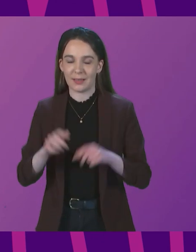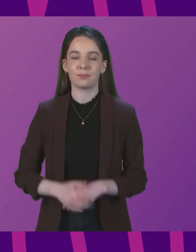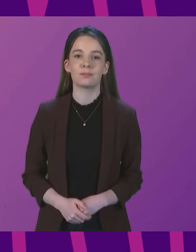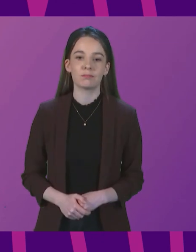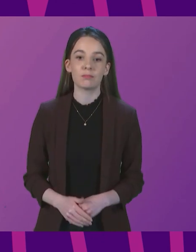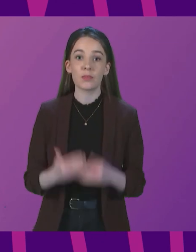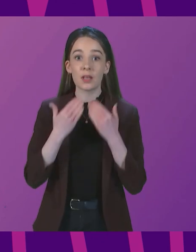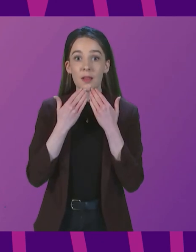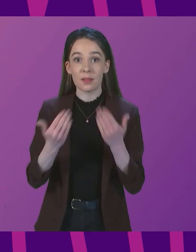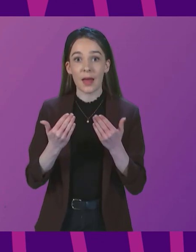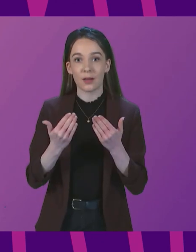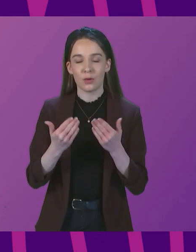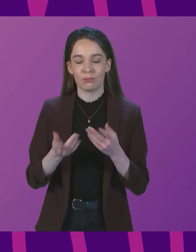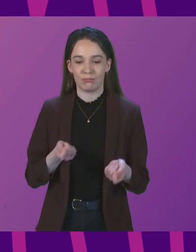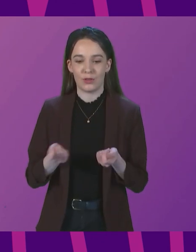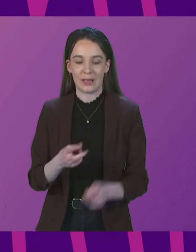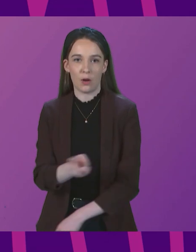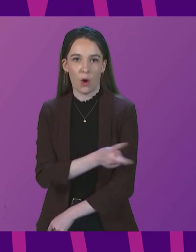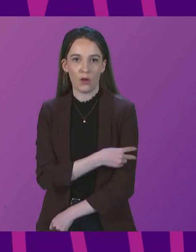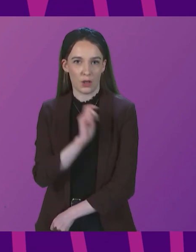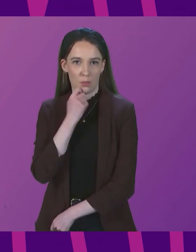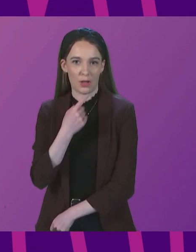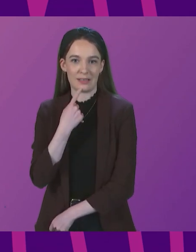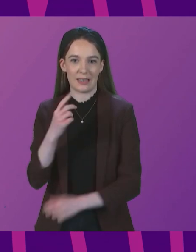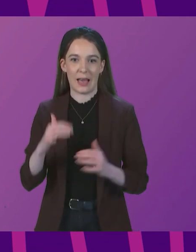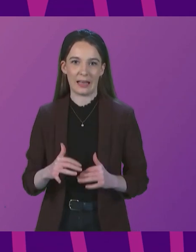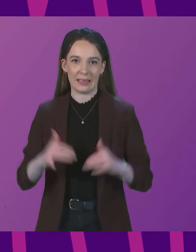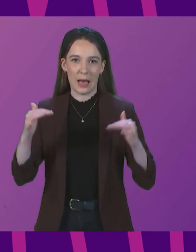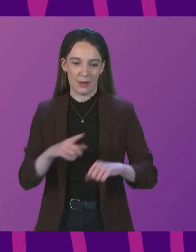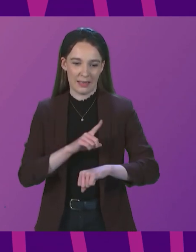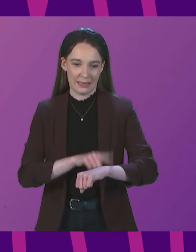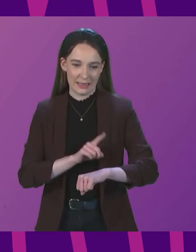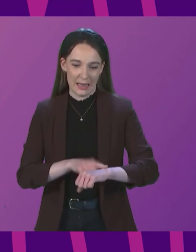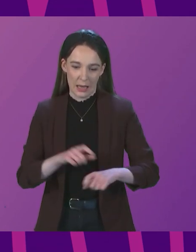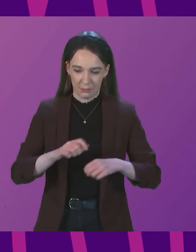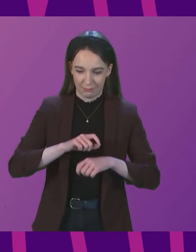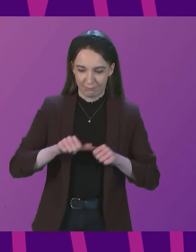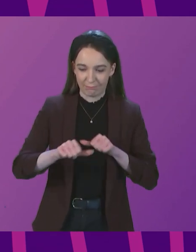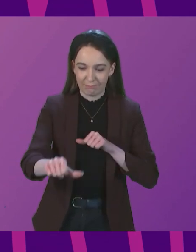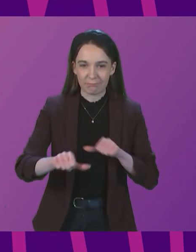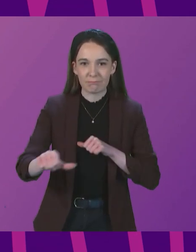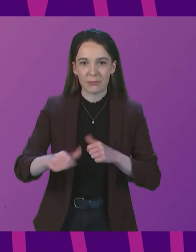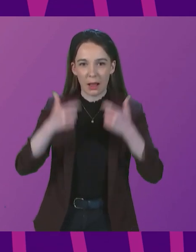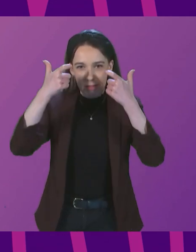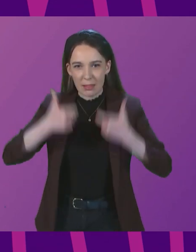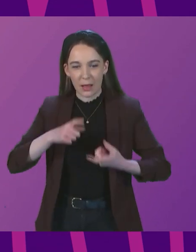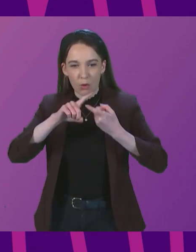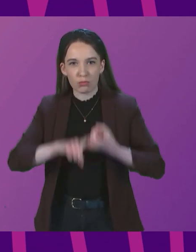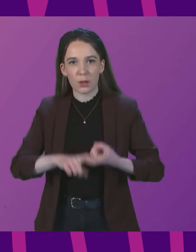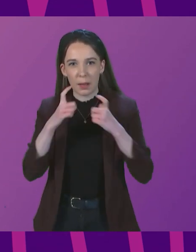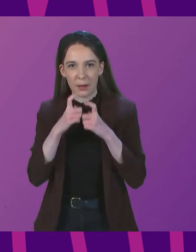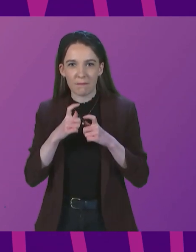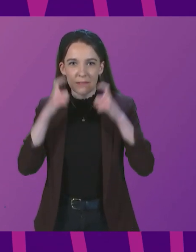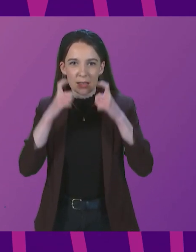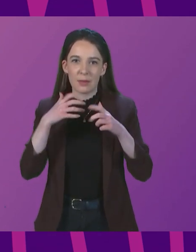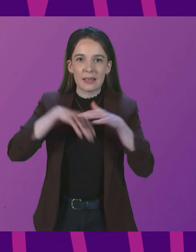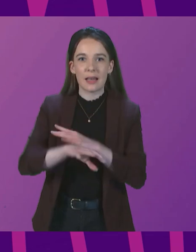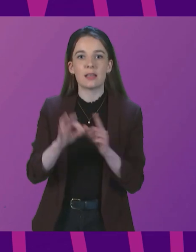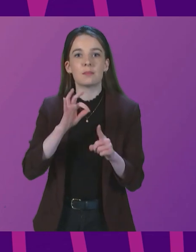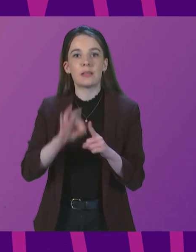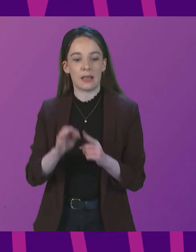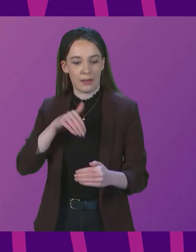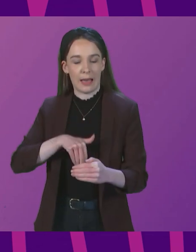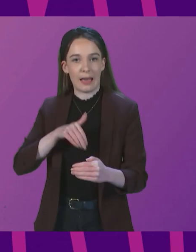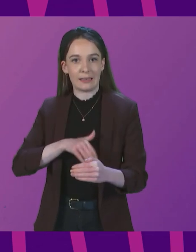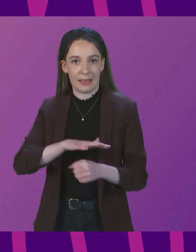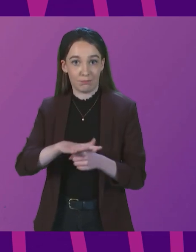President, I will set out the Cabinet's decision on the timescale for converting the legal requirement to where face coverings in certain indoor settings